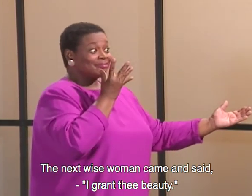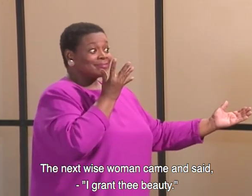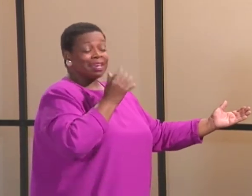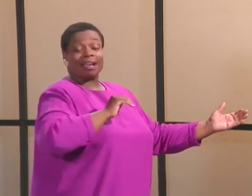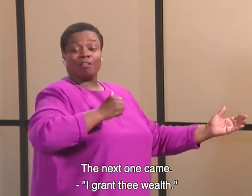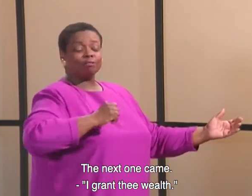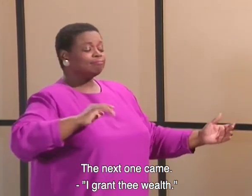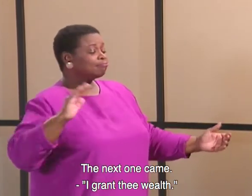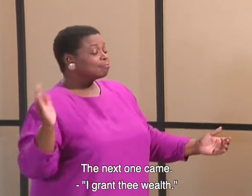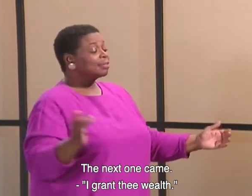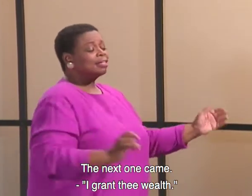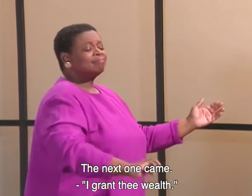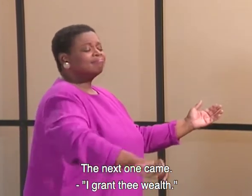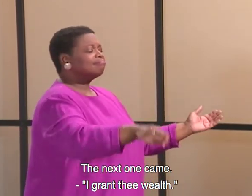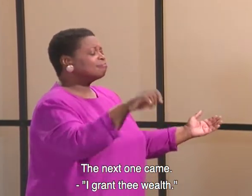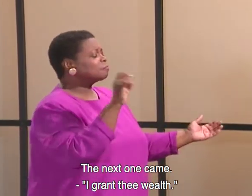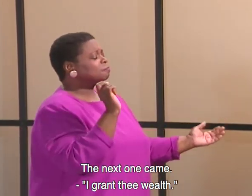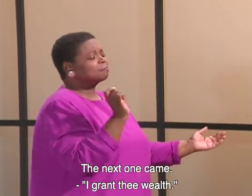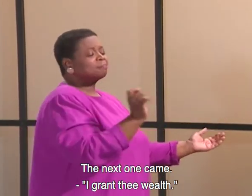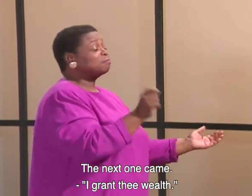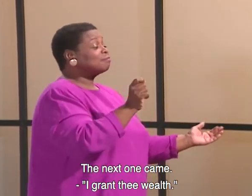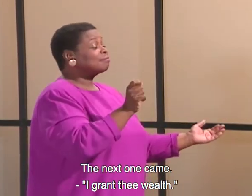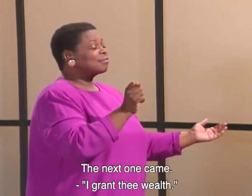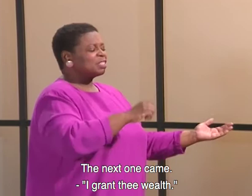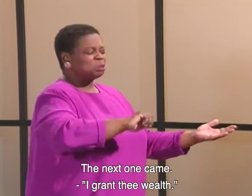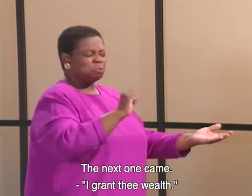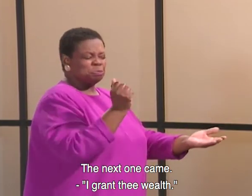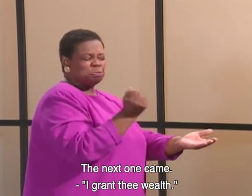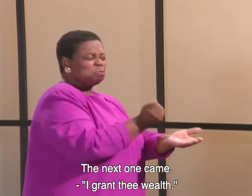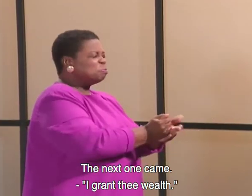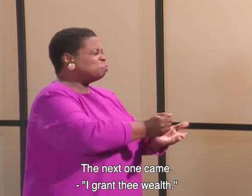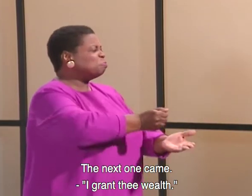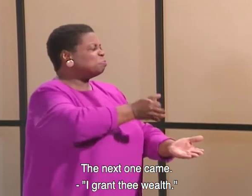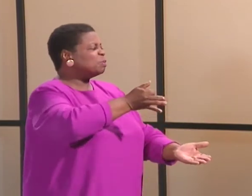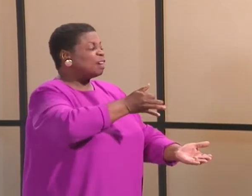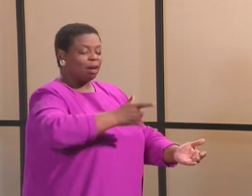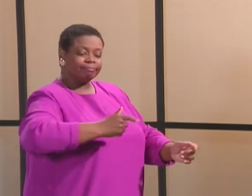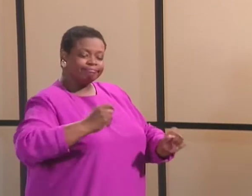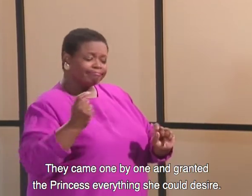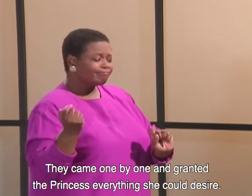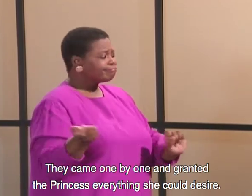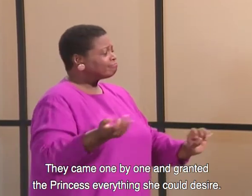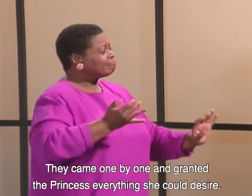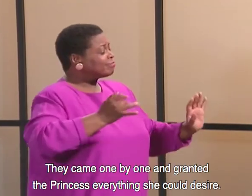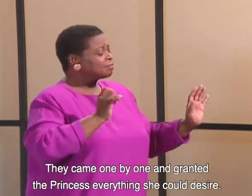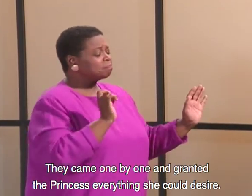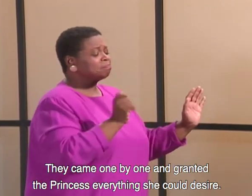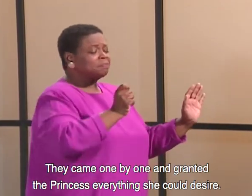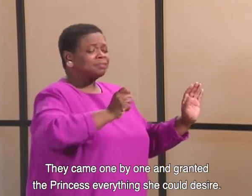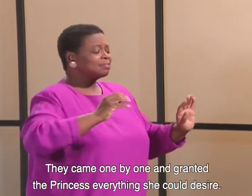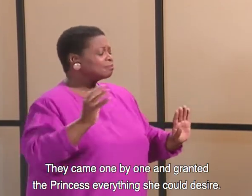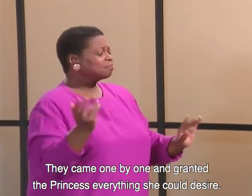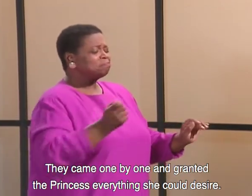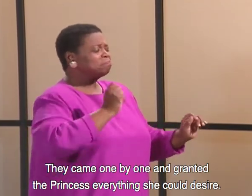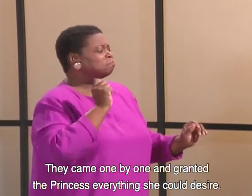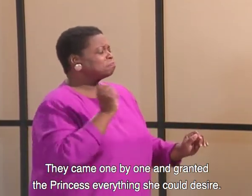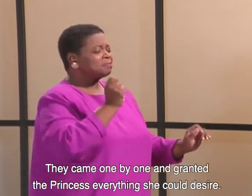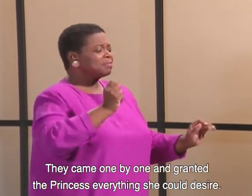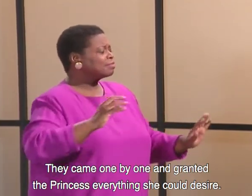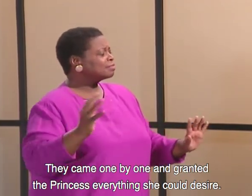The next one came, I grant thee wealth. They came one by one and granted the